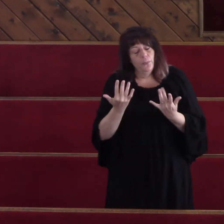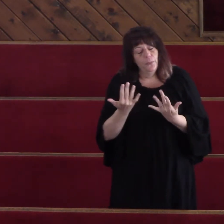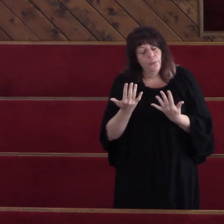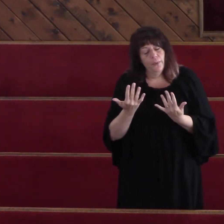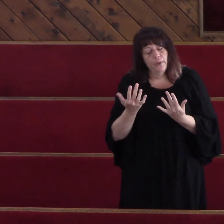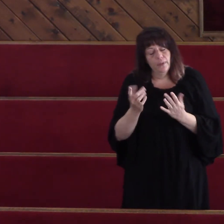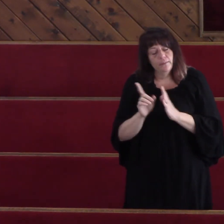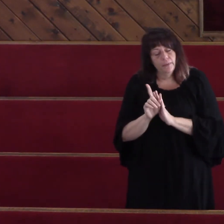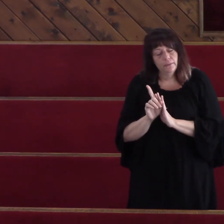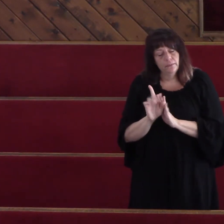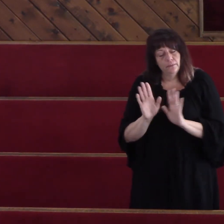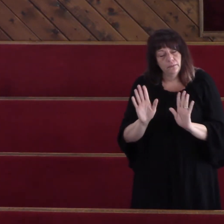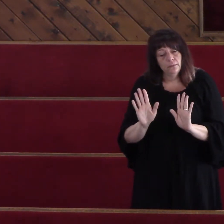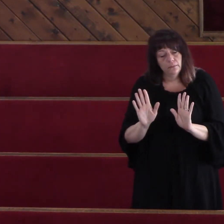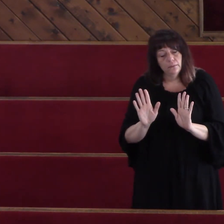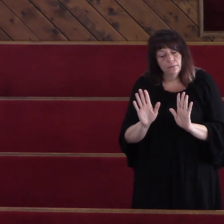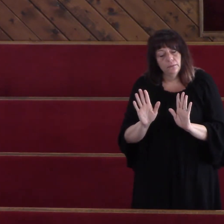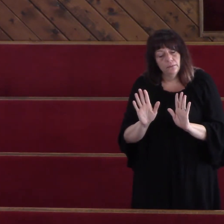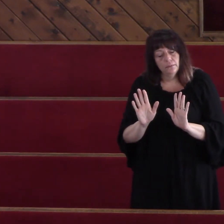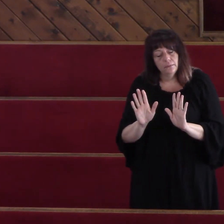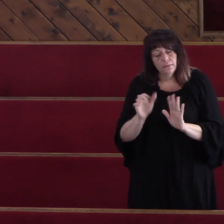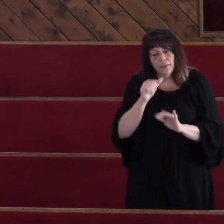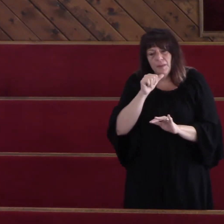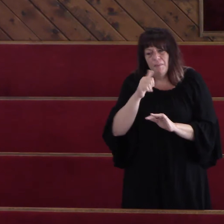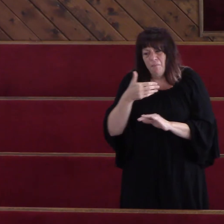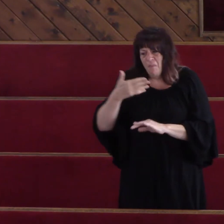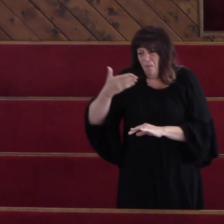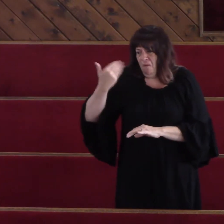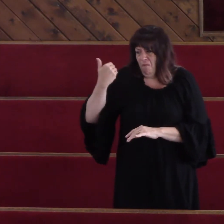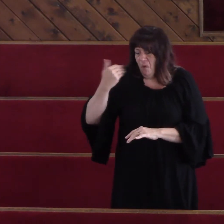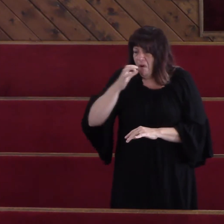I have not been discouraged